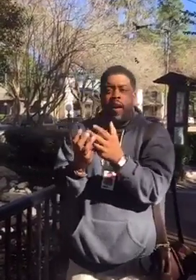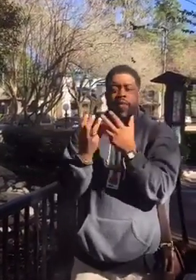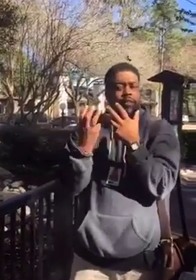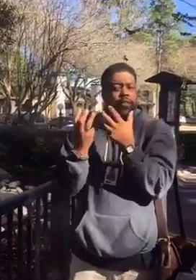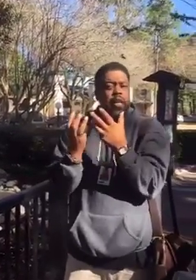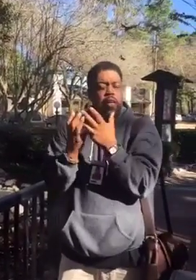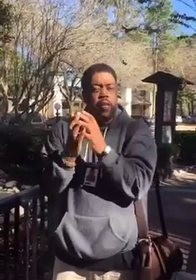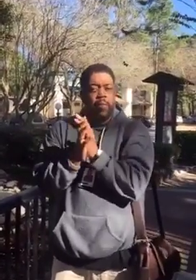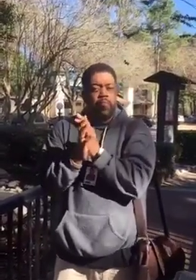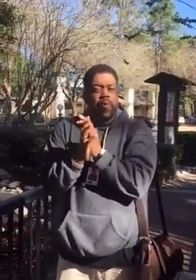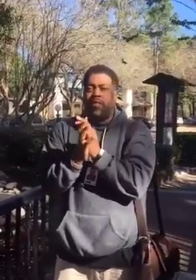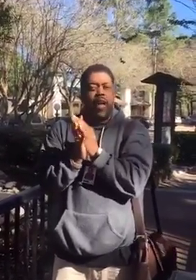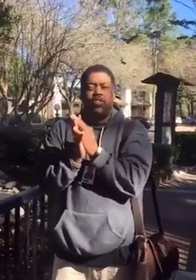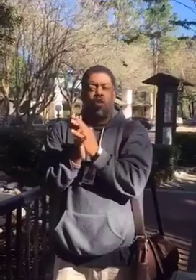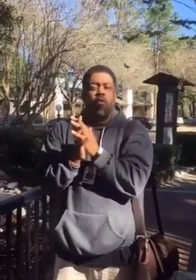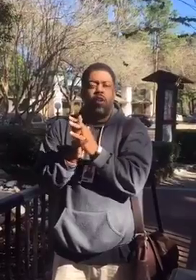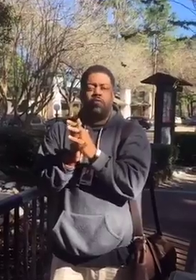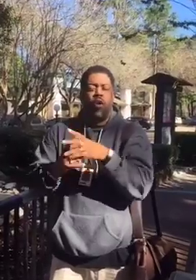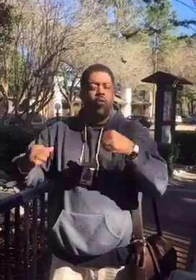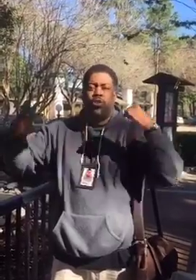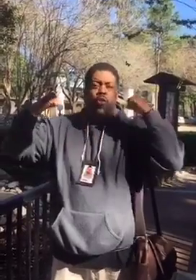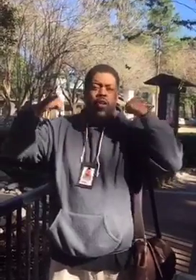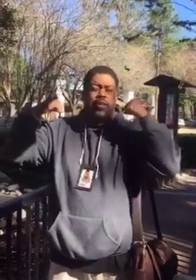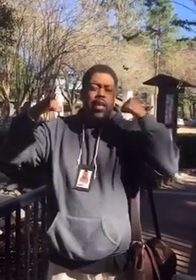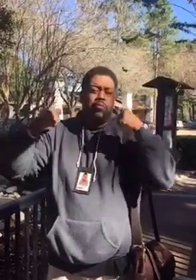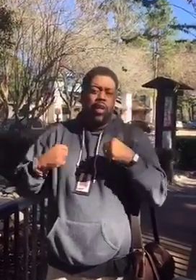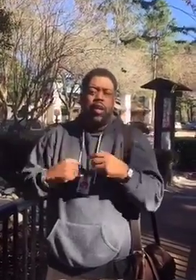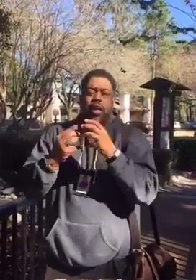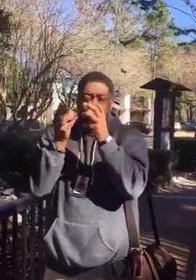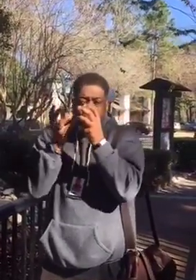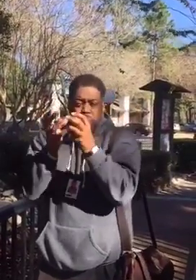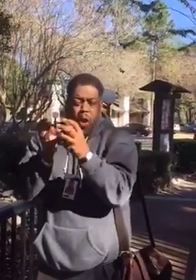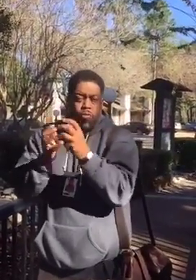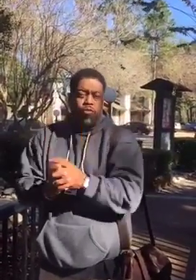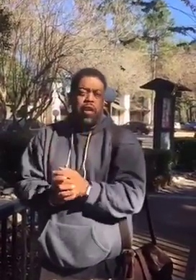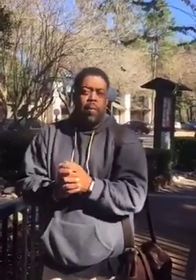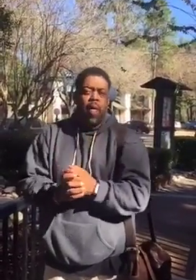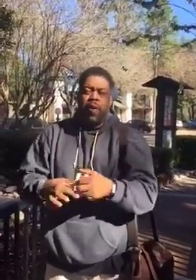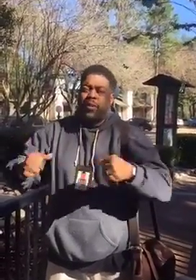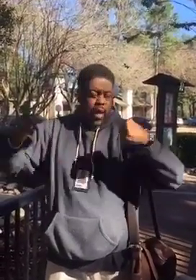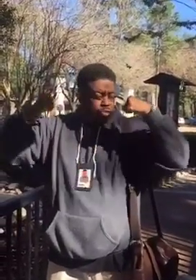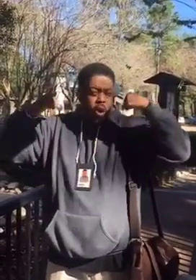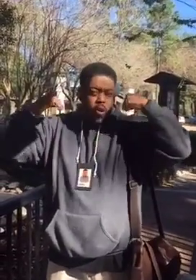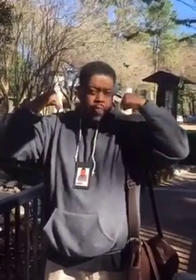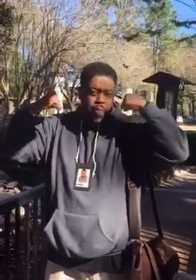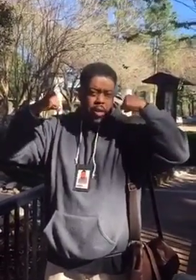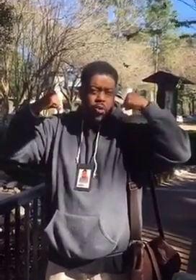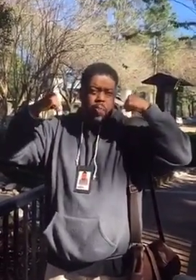have is a seed. It's not strong enough to hold you on its limbs yet. It's a small tree, but it's not strong enough to pick you